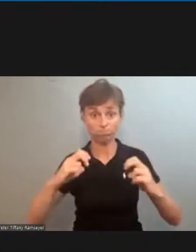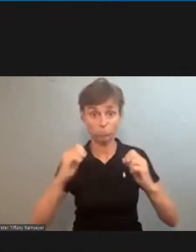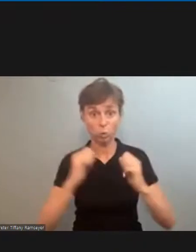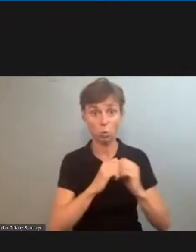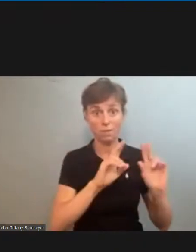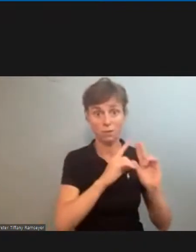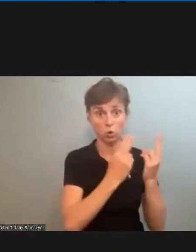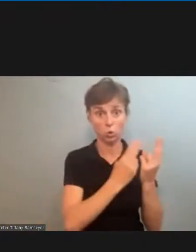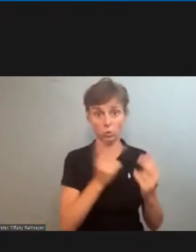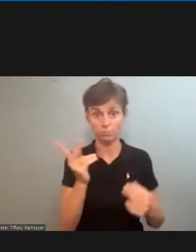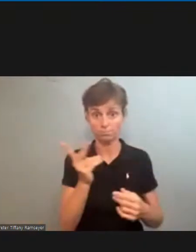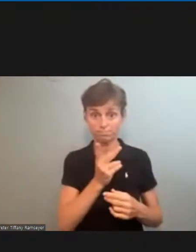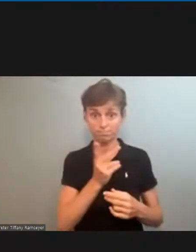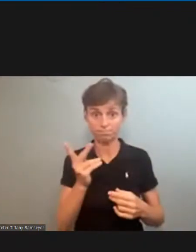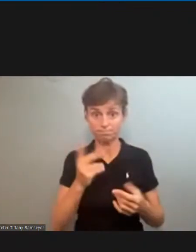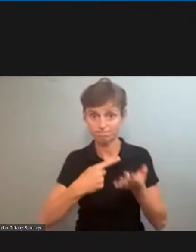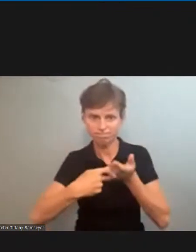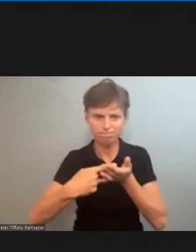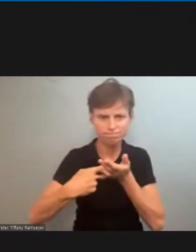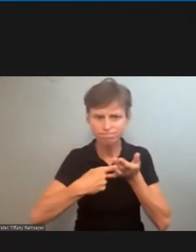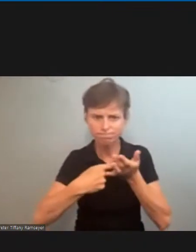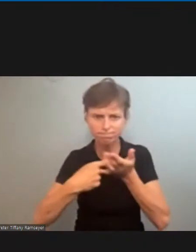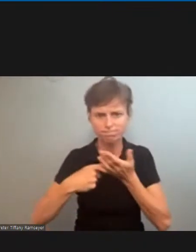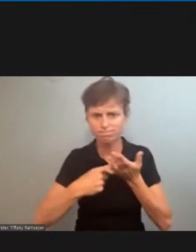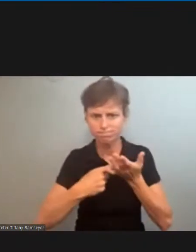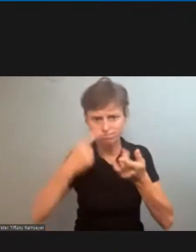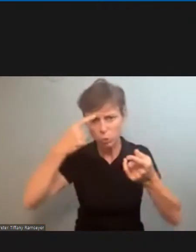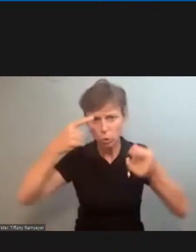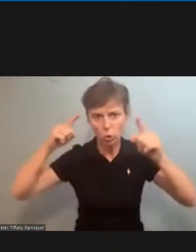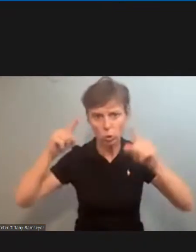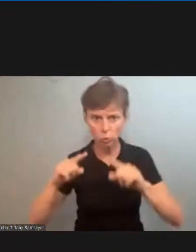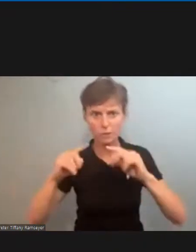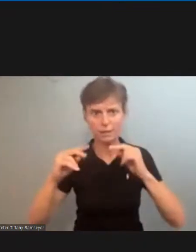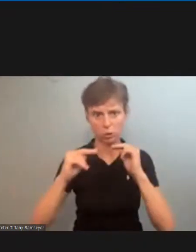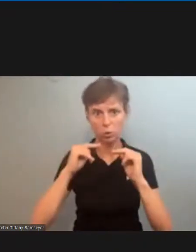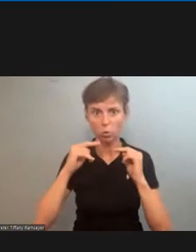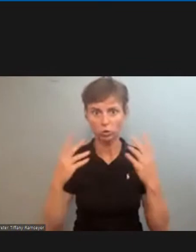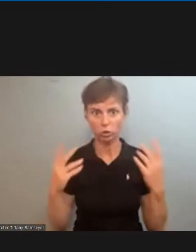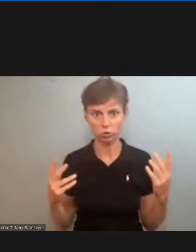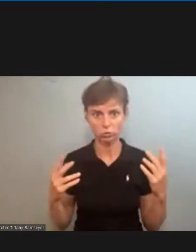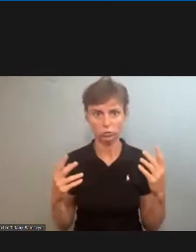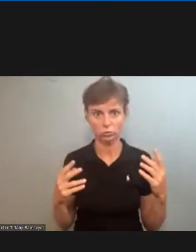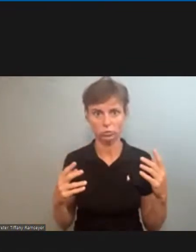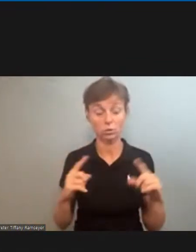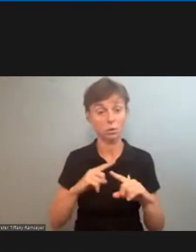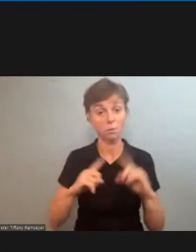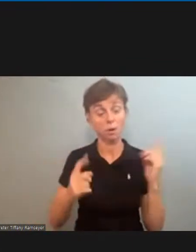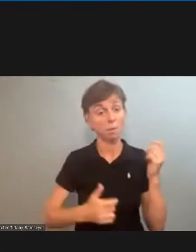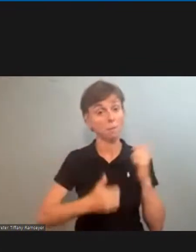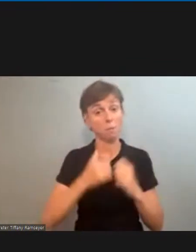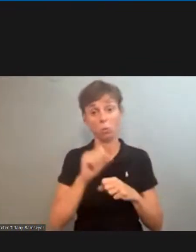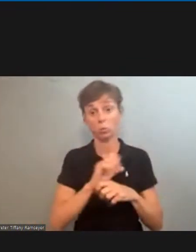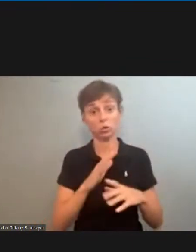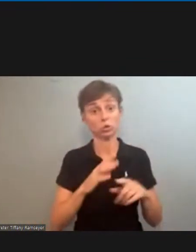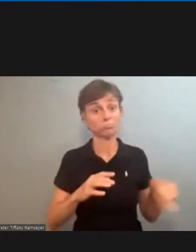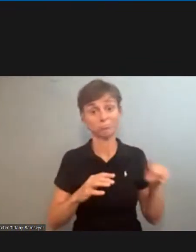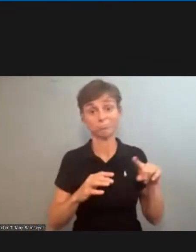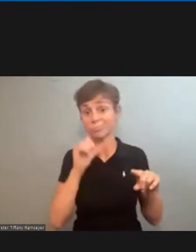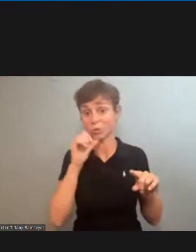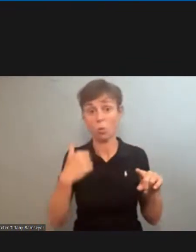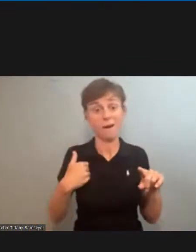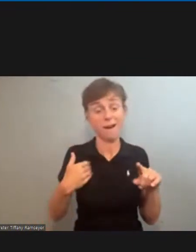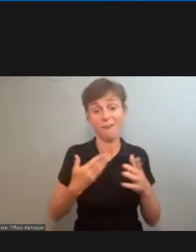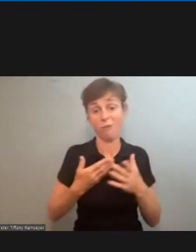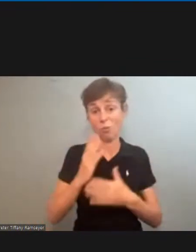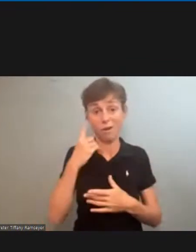try to hammer out a negotiated agreement but it's a right that most workers don't have so when we talk